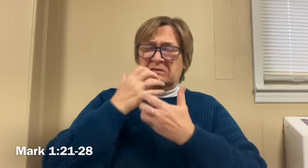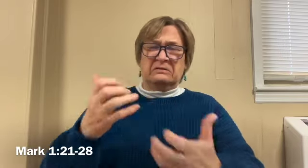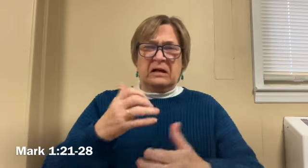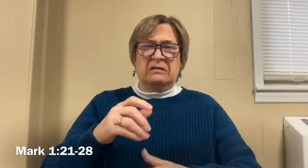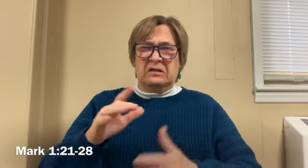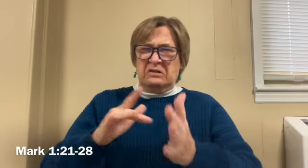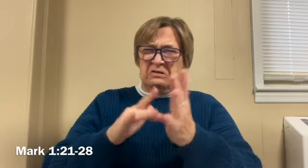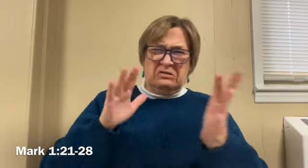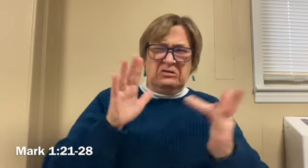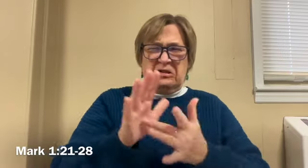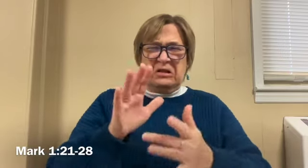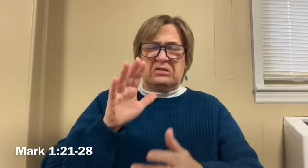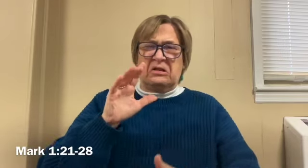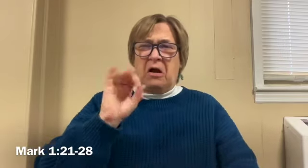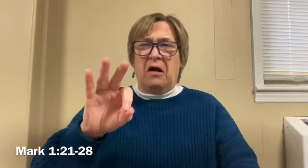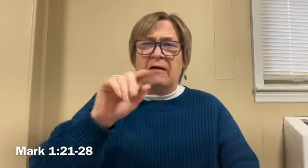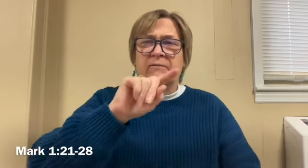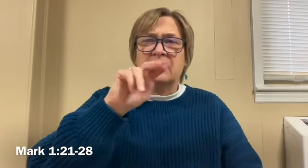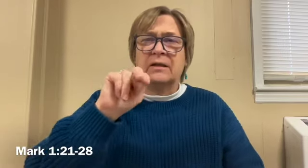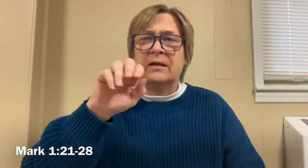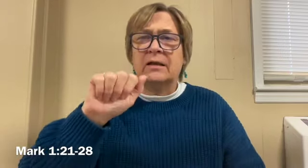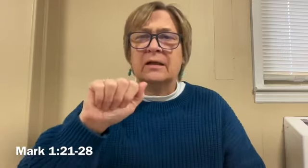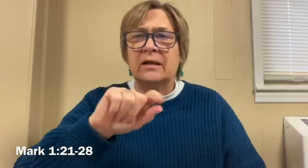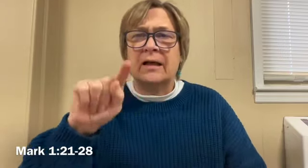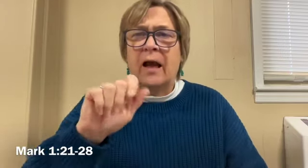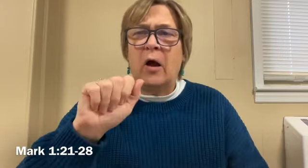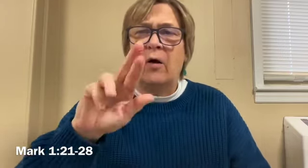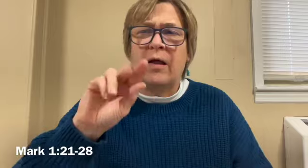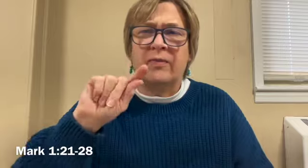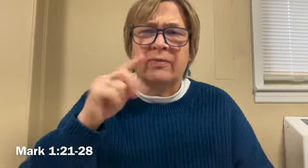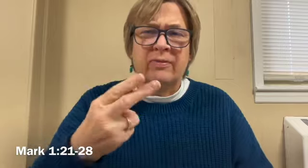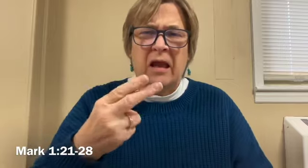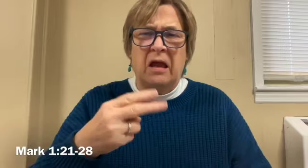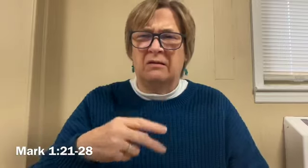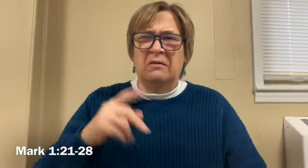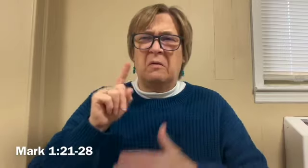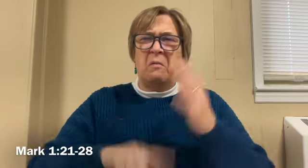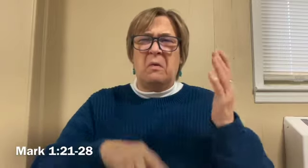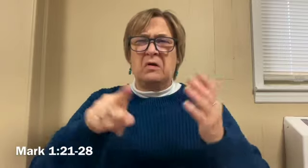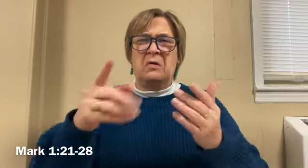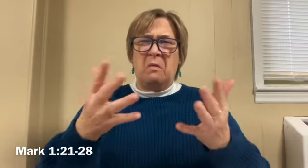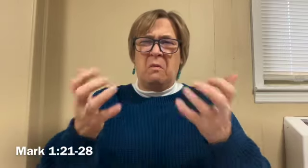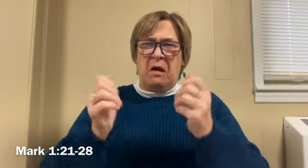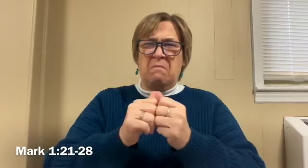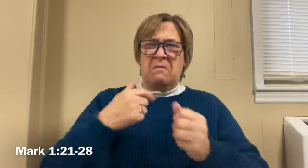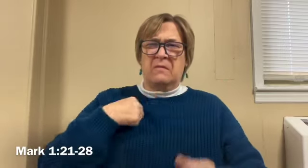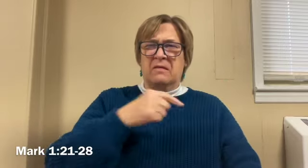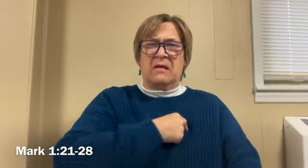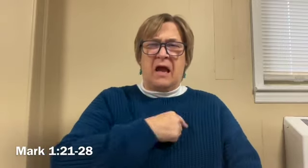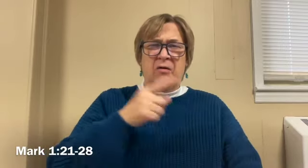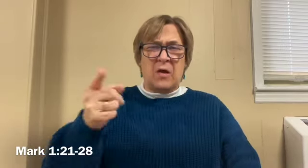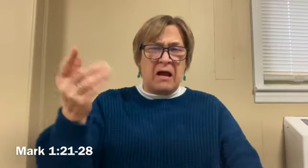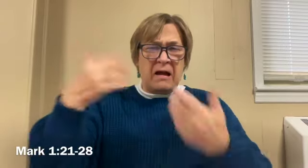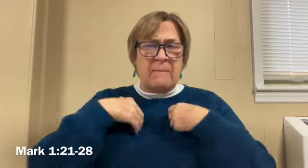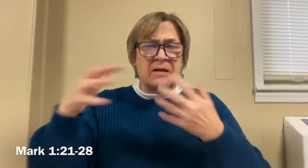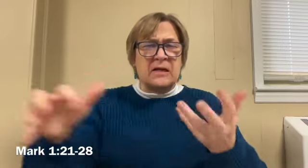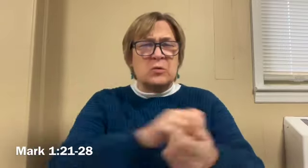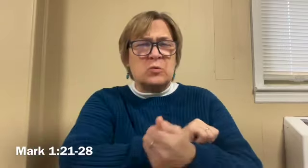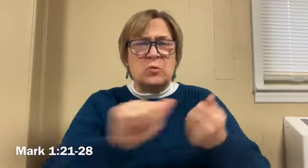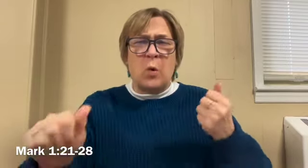he cried out what have you to do with us jesus of nazareth have